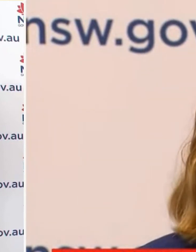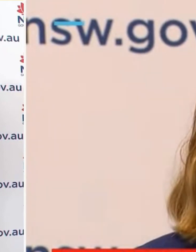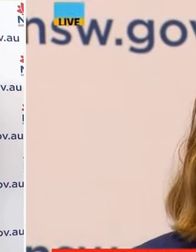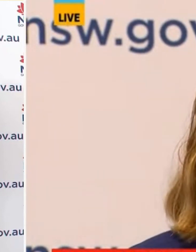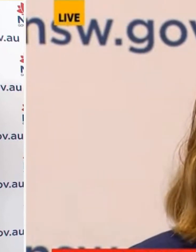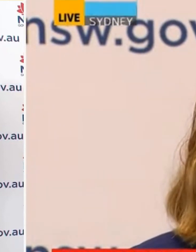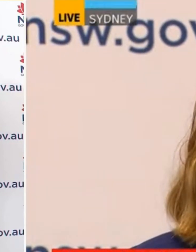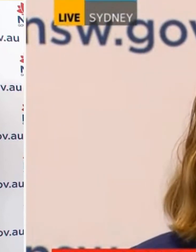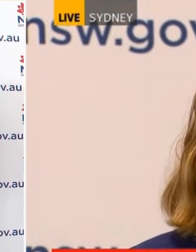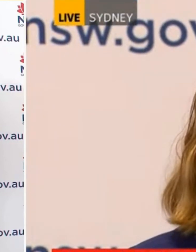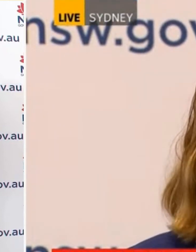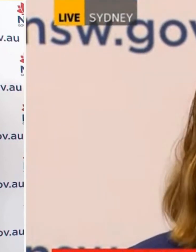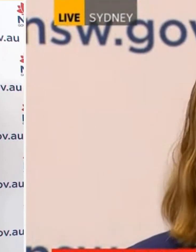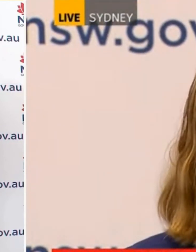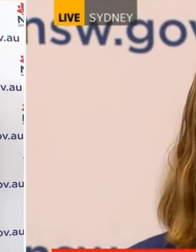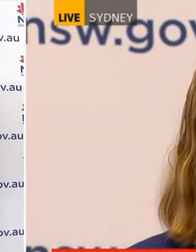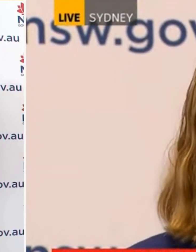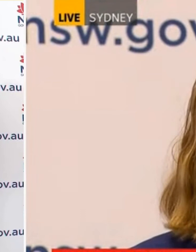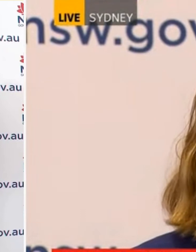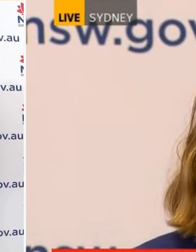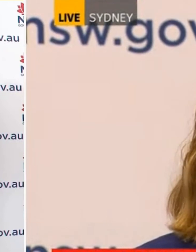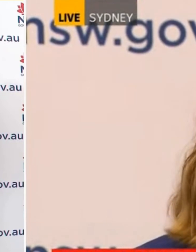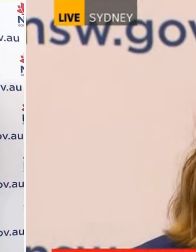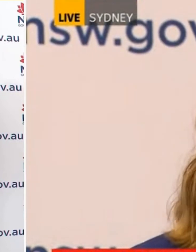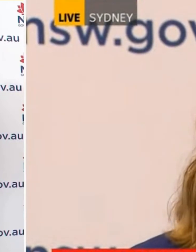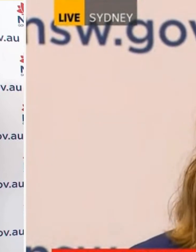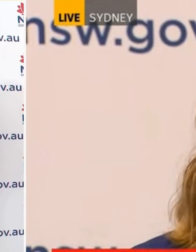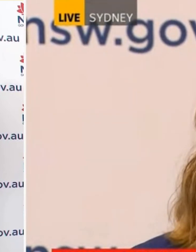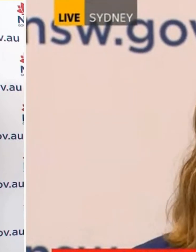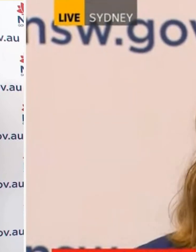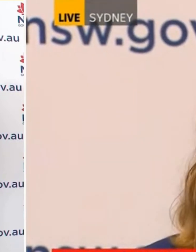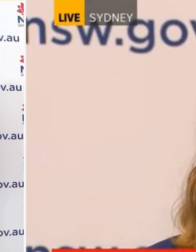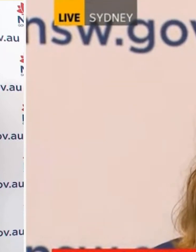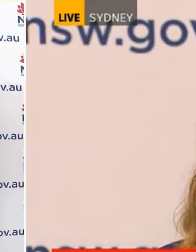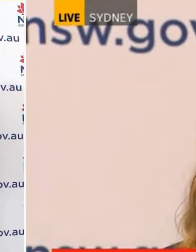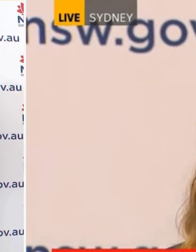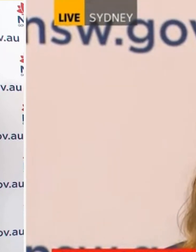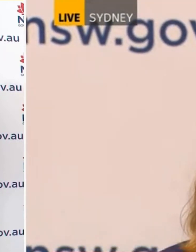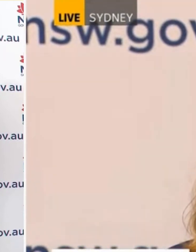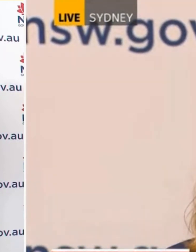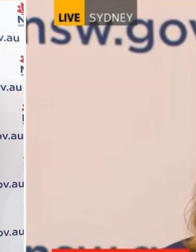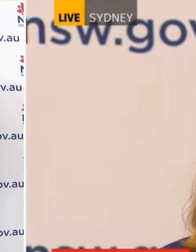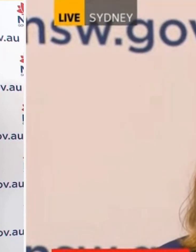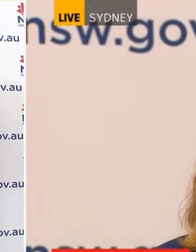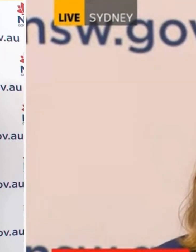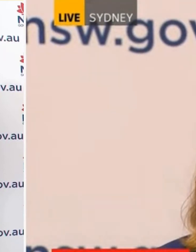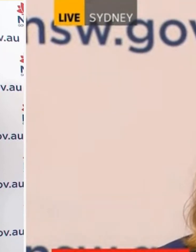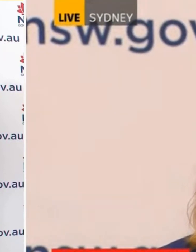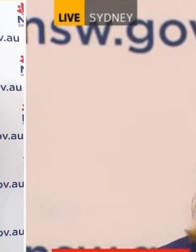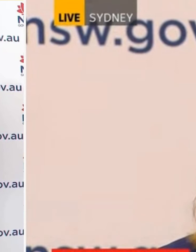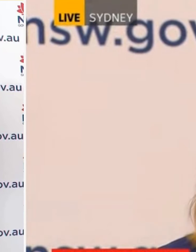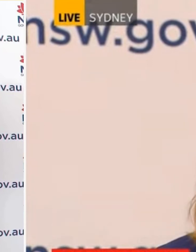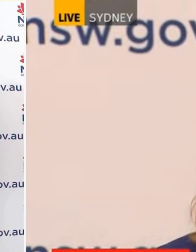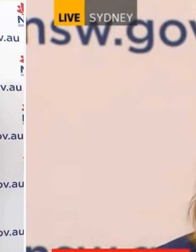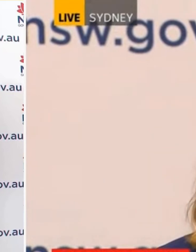Again My Thoughts Are With The Aboriginal Communities And The Rural Communities But So I Think That It's Really